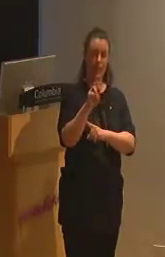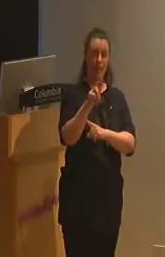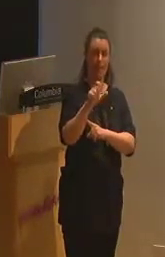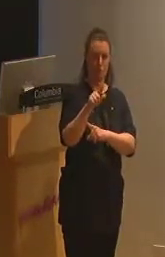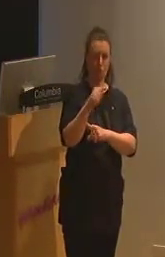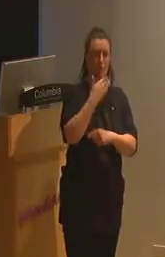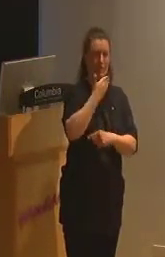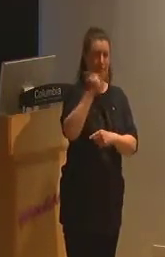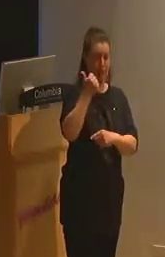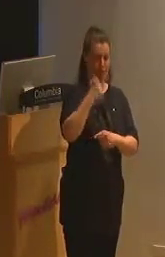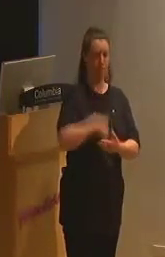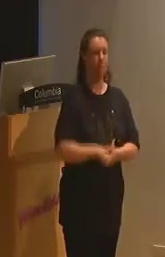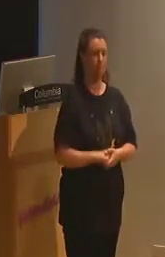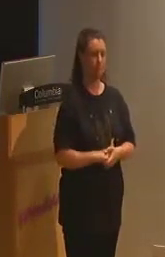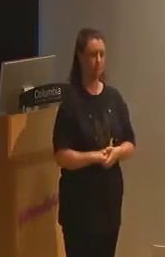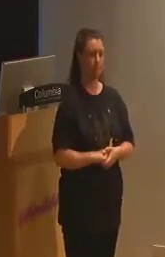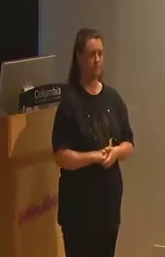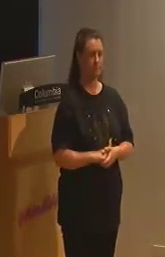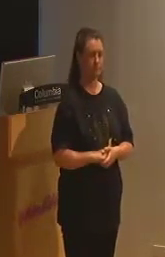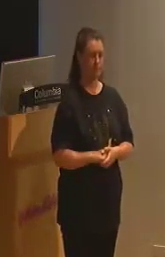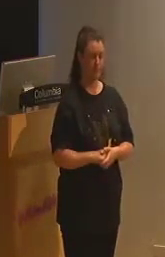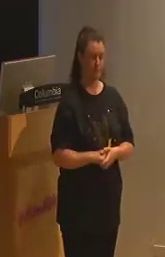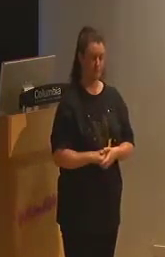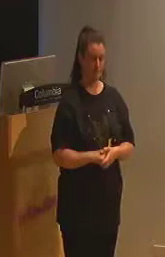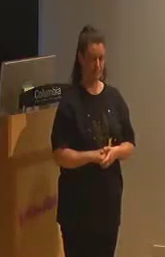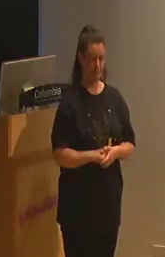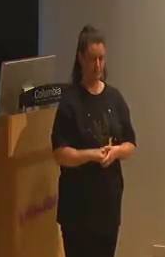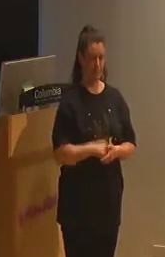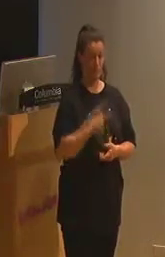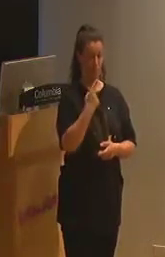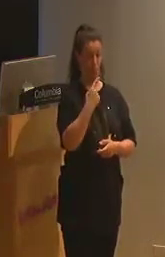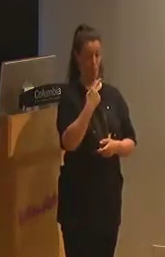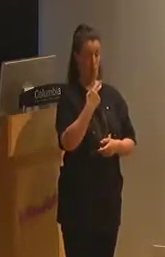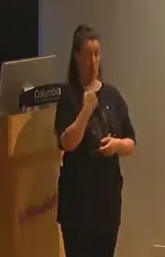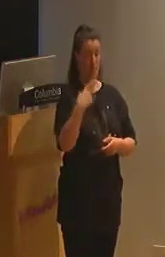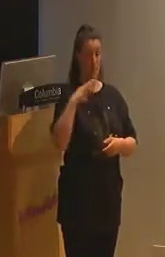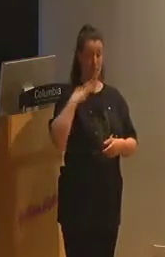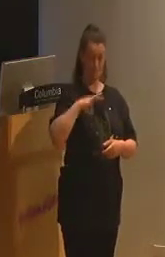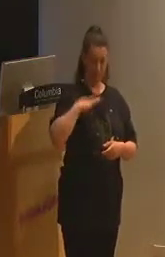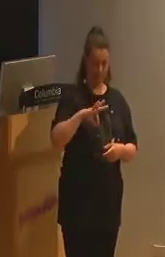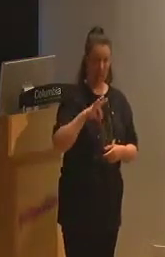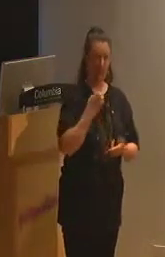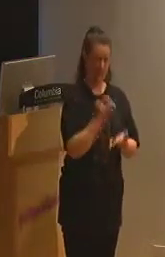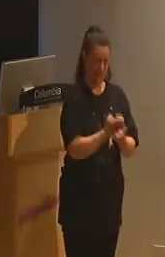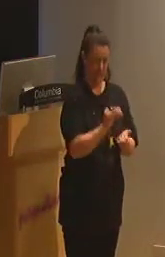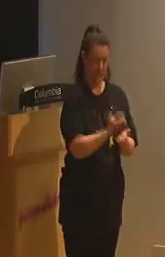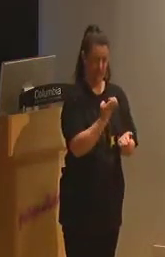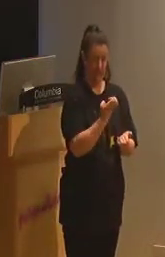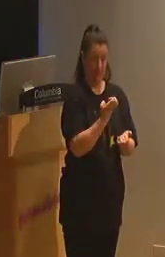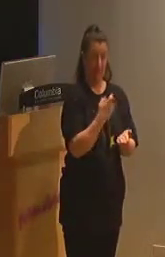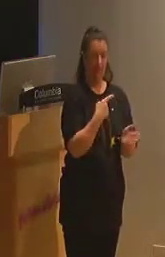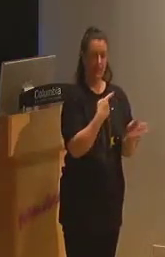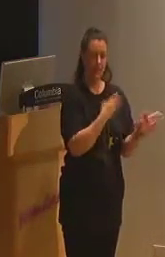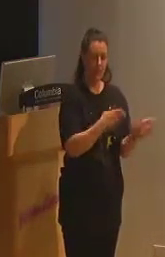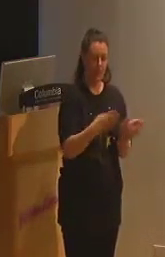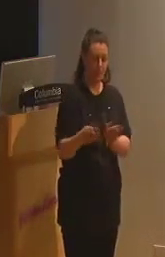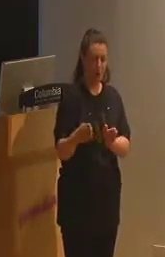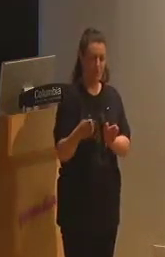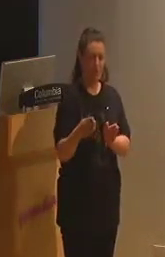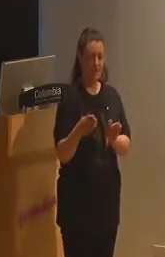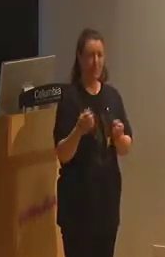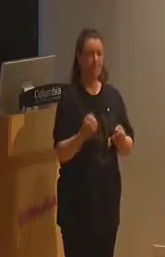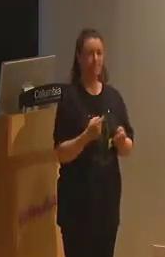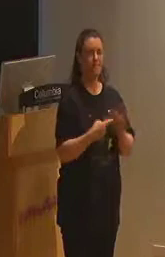commodity status, one that benefits educational industrialists, and in the process reproduces the dominant social